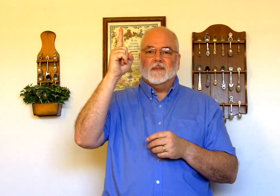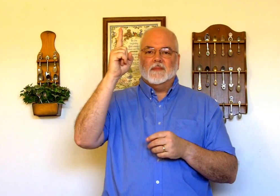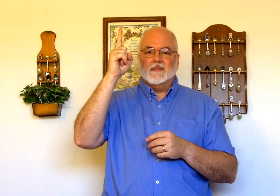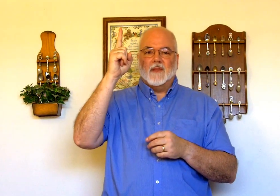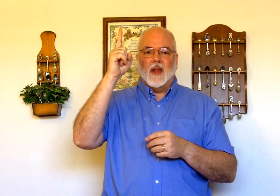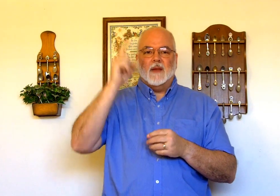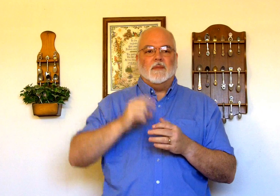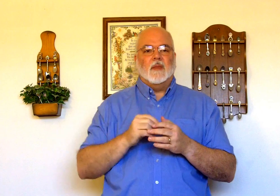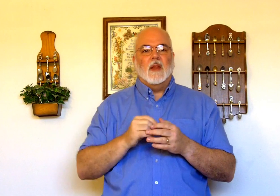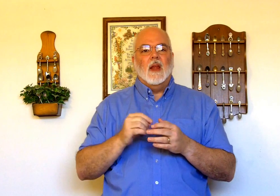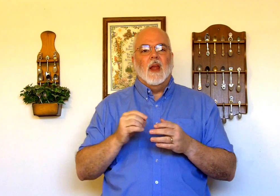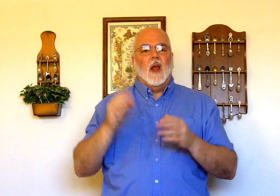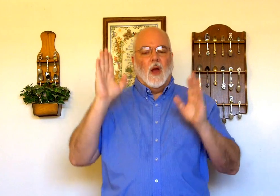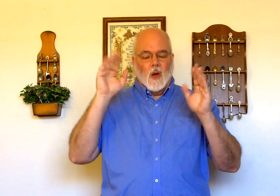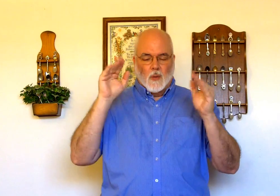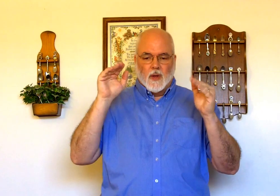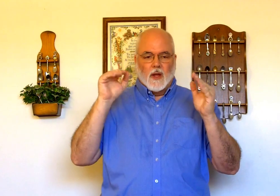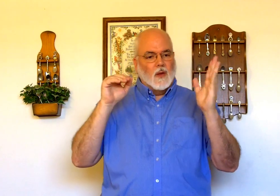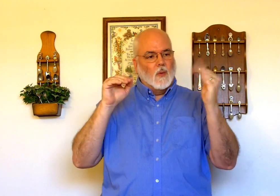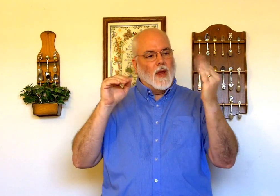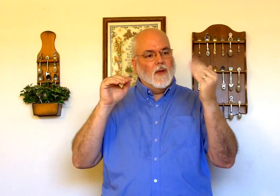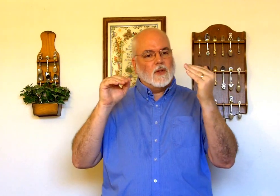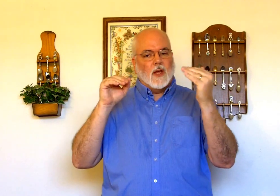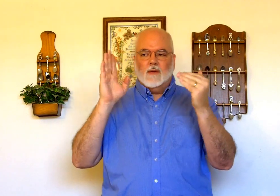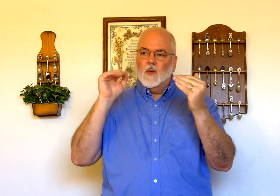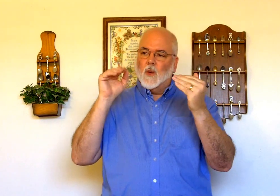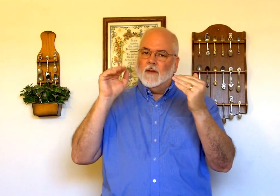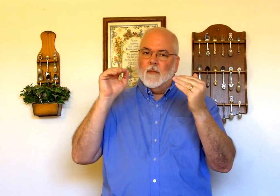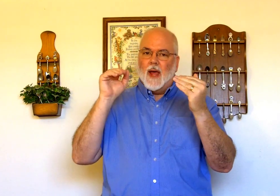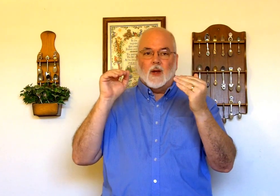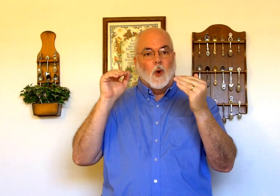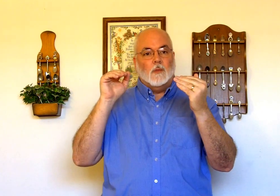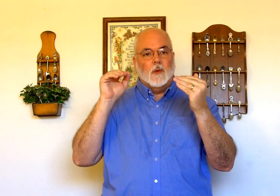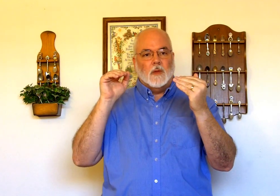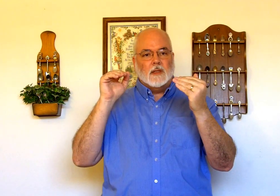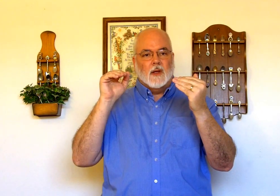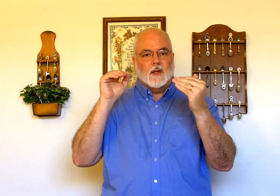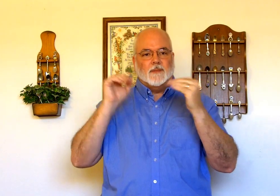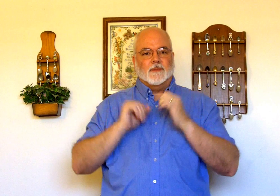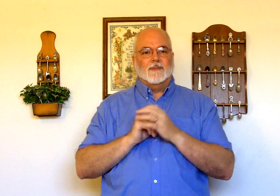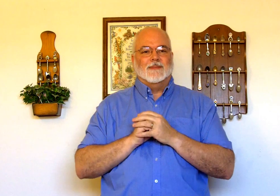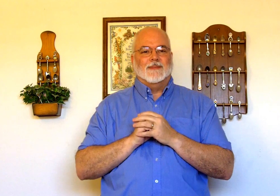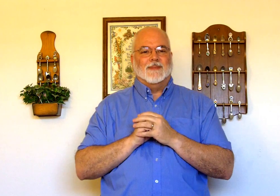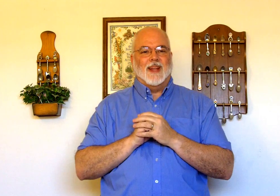okay hope wave at yourself wave back and hope nobody's looking okay